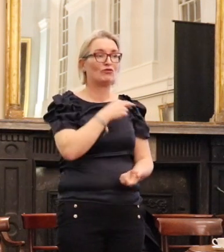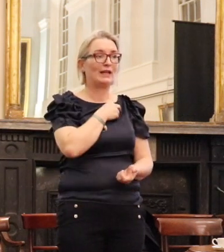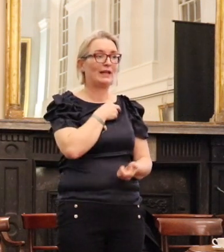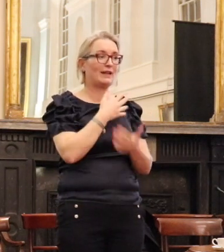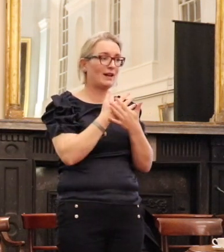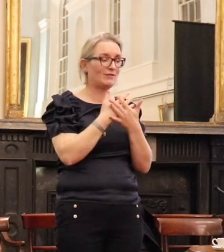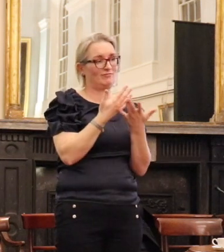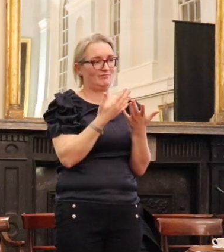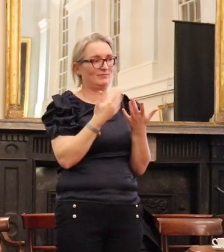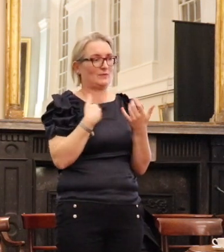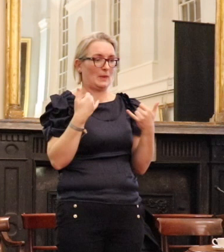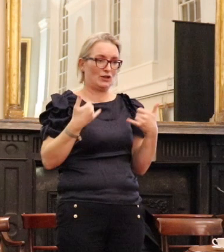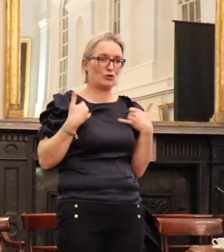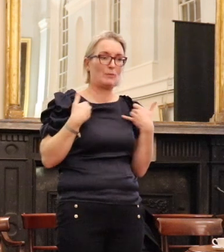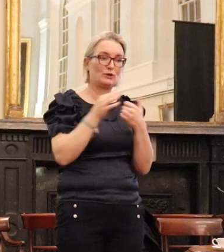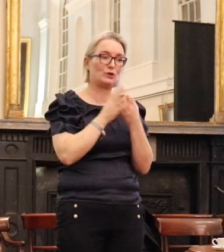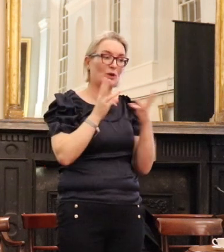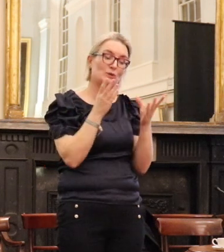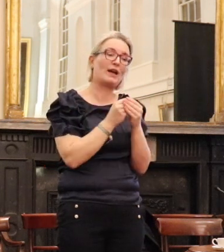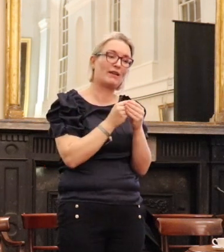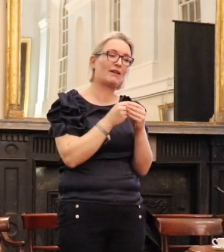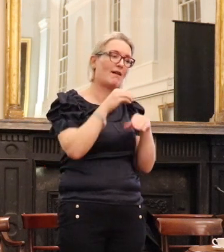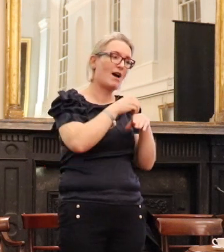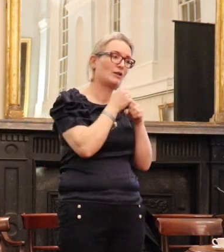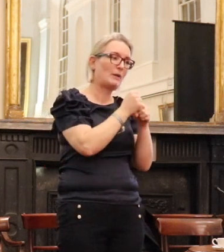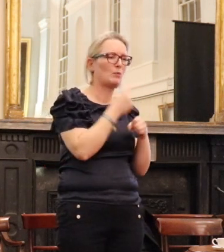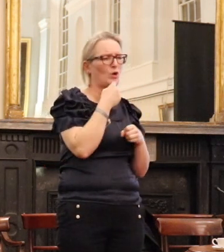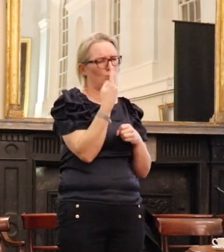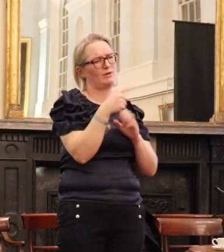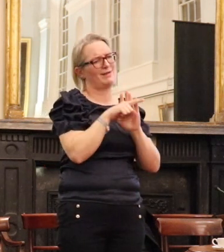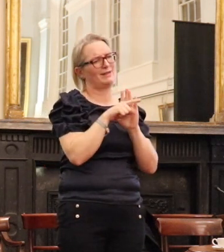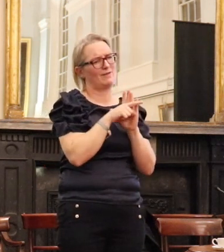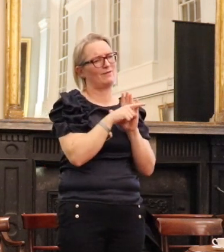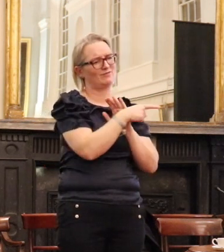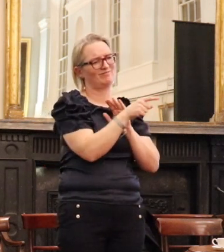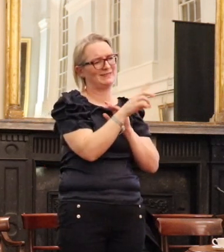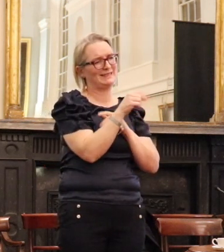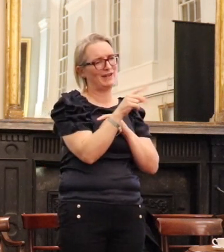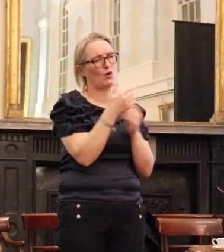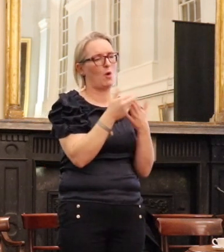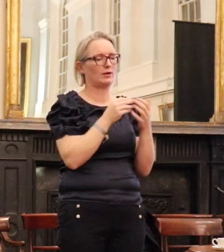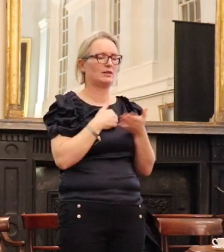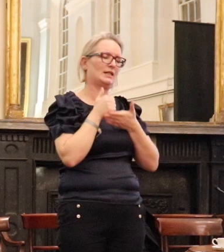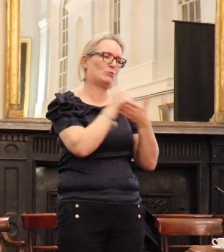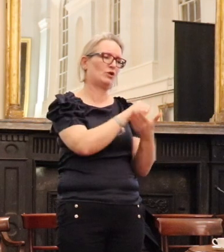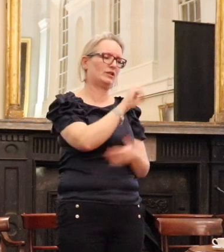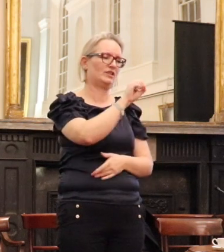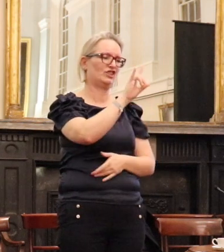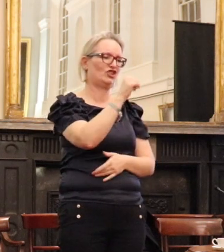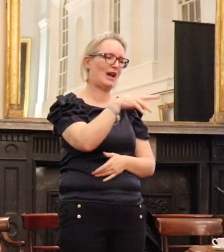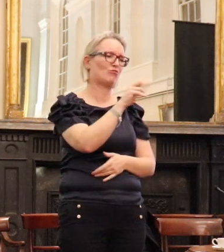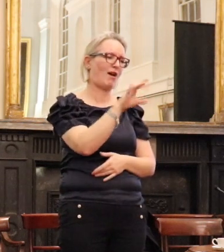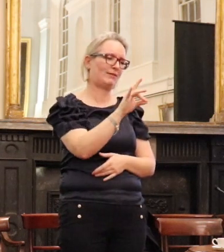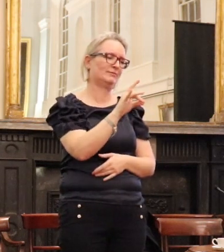a joy to work with him on issues of campaigns, although he did suffer from one very horrific blind spot, which was a lifelong support for Shamrock Rovers.